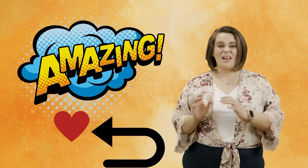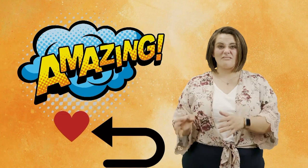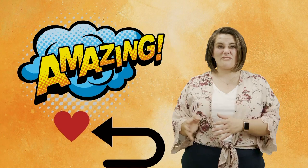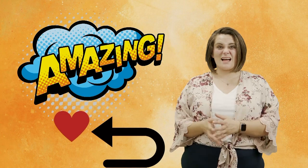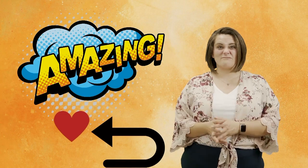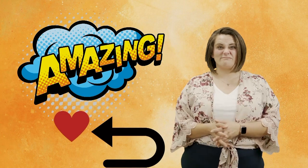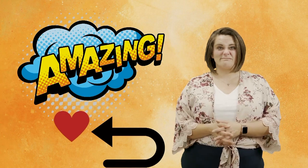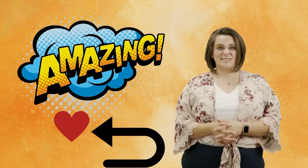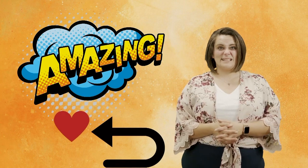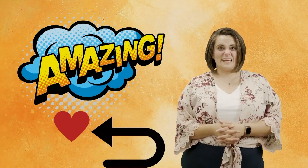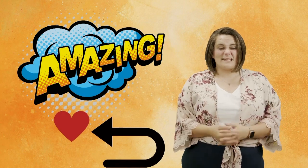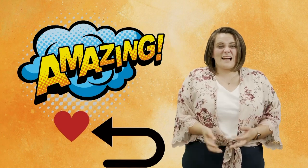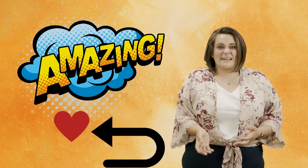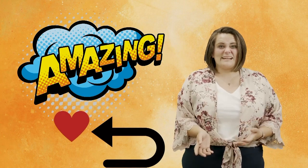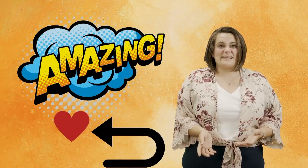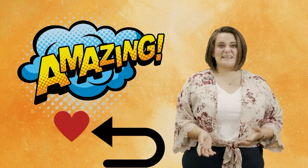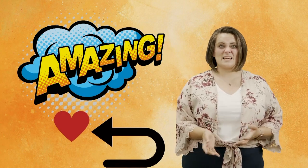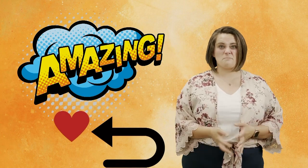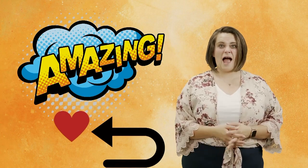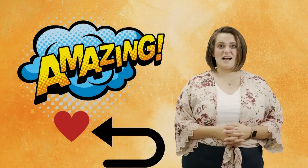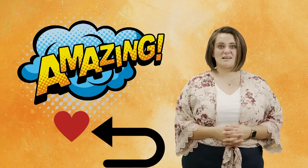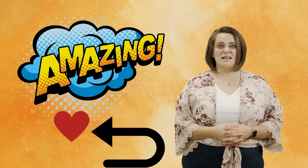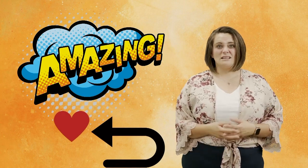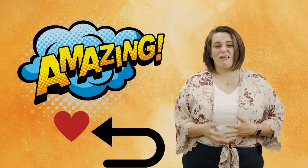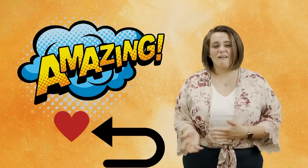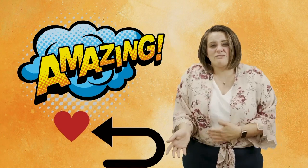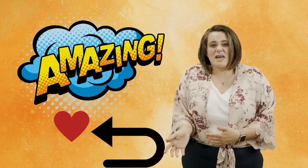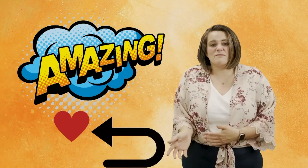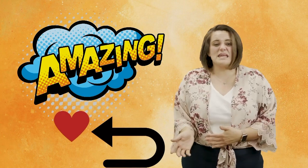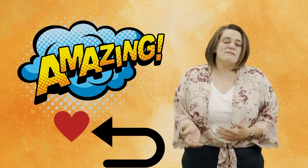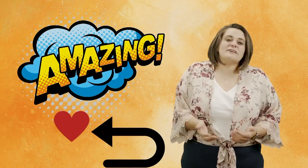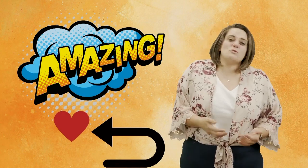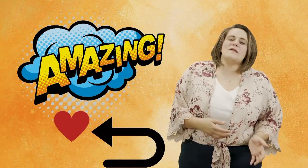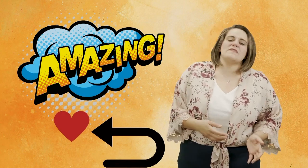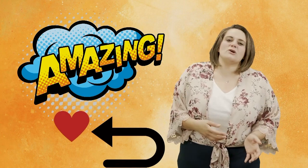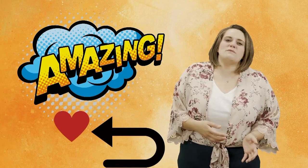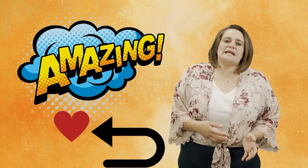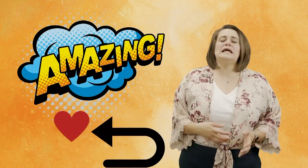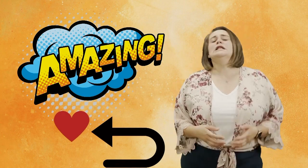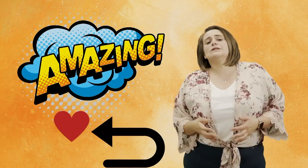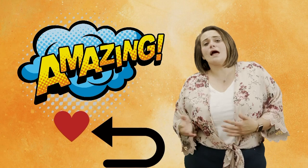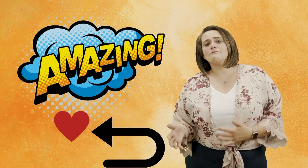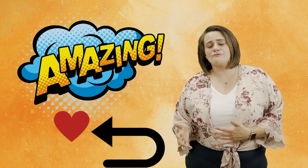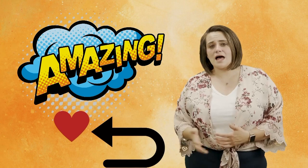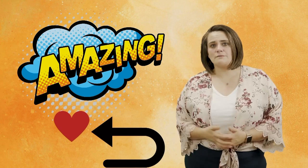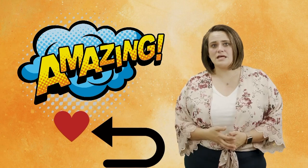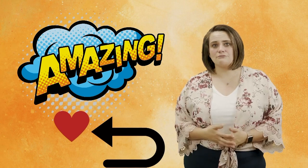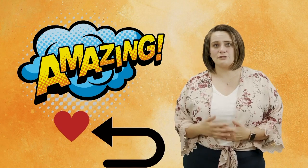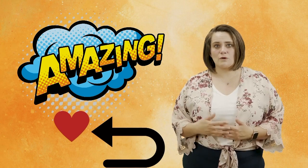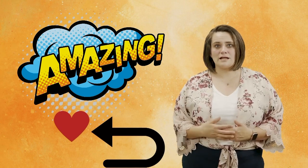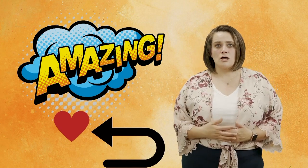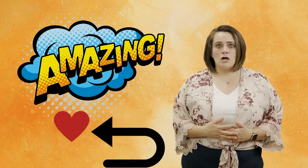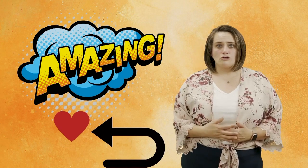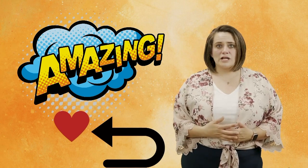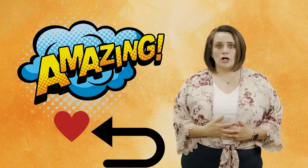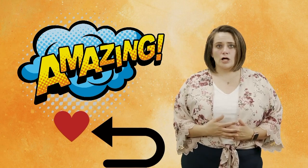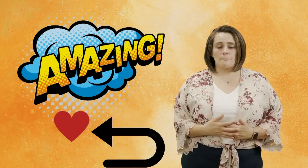to love them and not get anything back love them even when they're mean love them even when they're